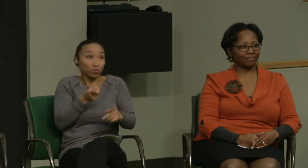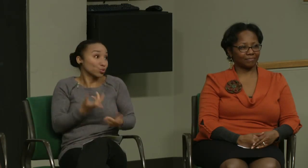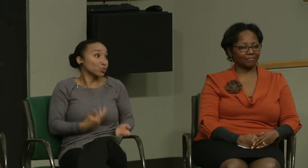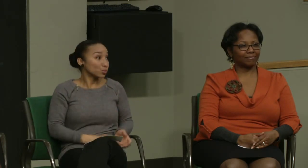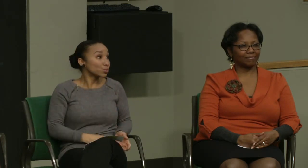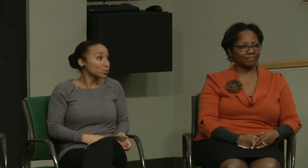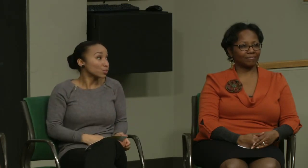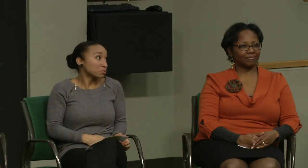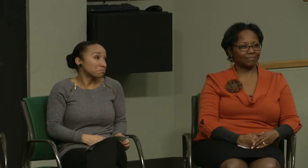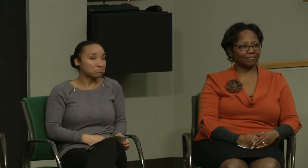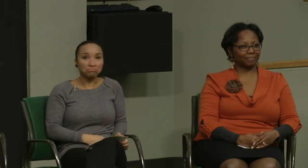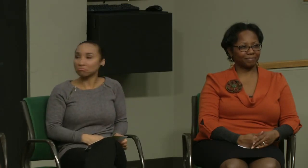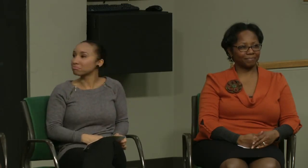what you want and leave what you don't want